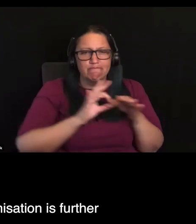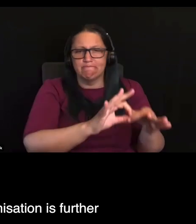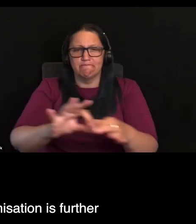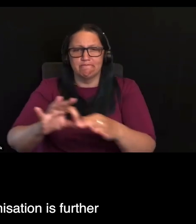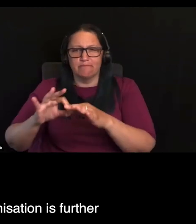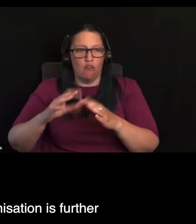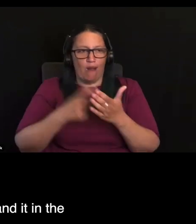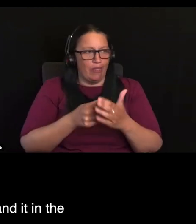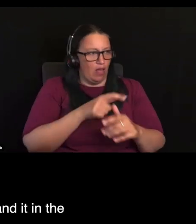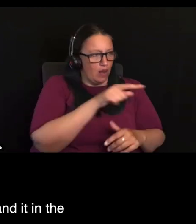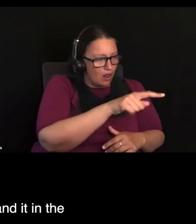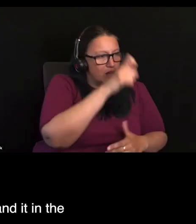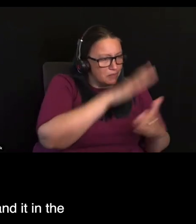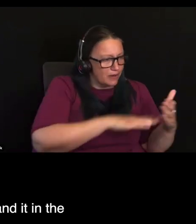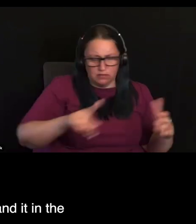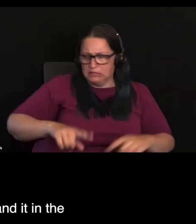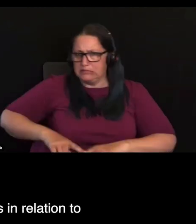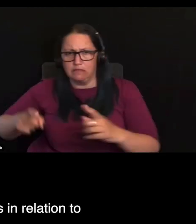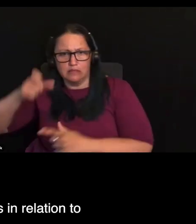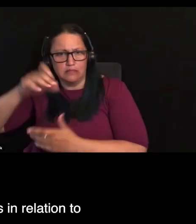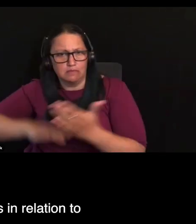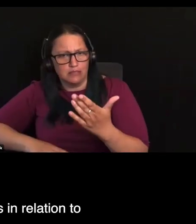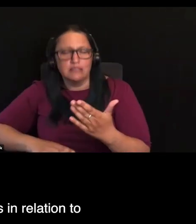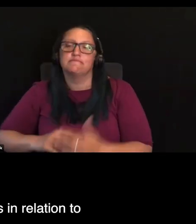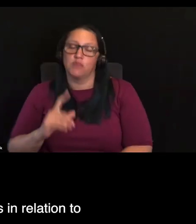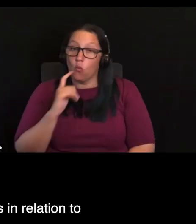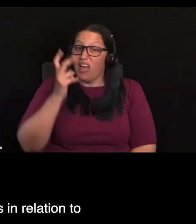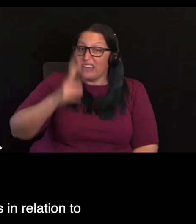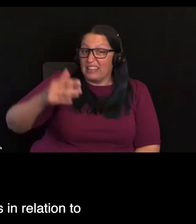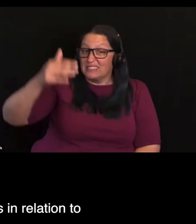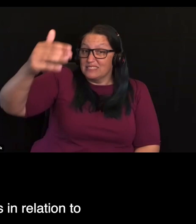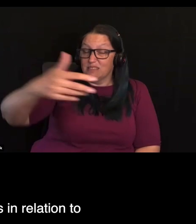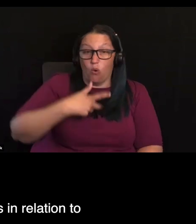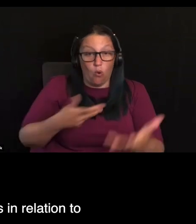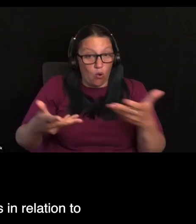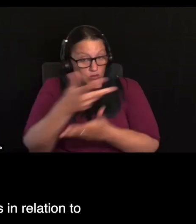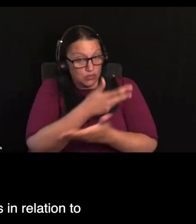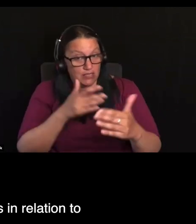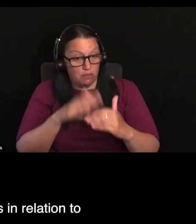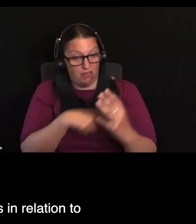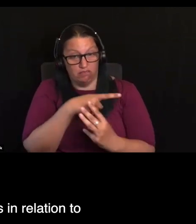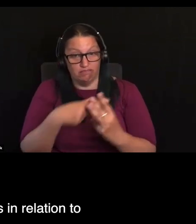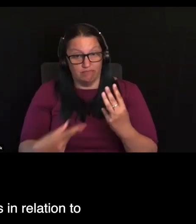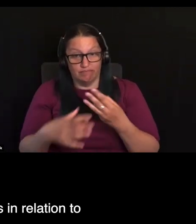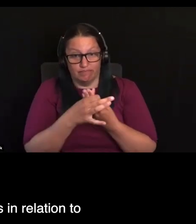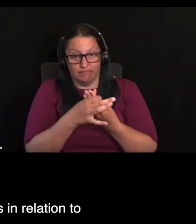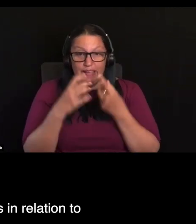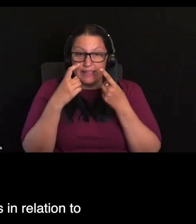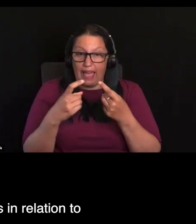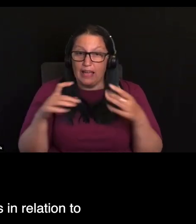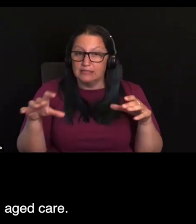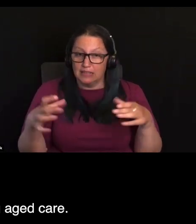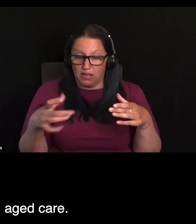is further to be explored, as I understand it, in the upcoming consultation process that's in relation to the